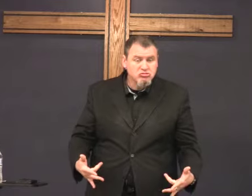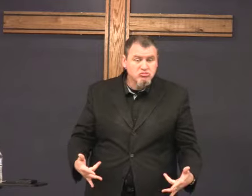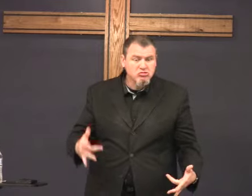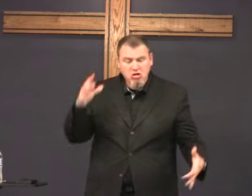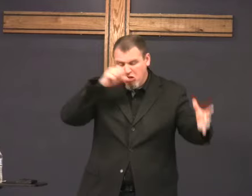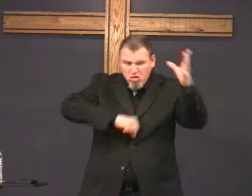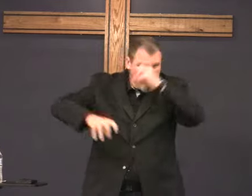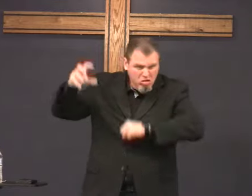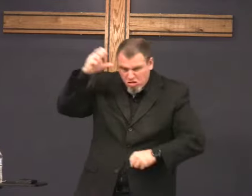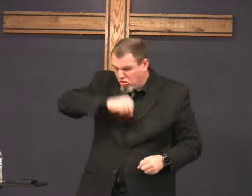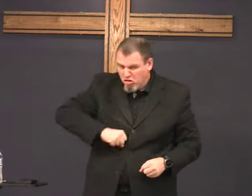they're doing yes